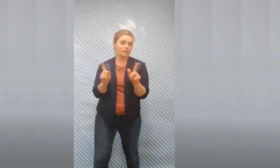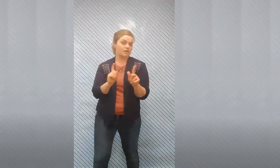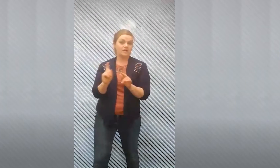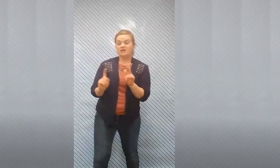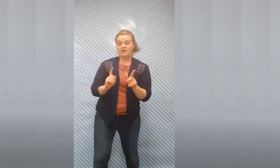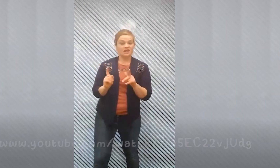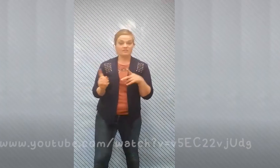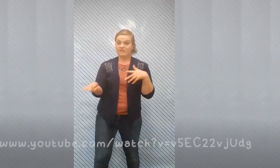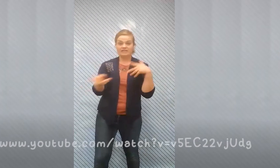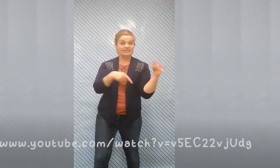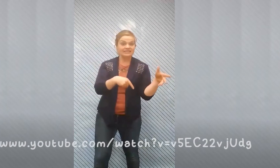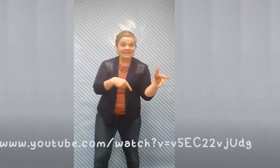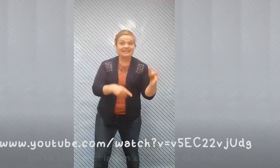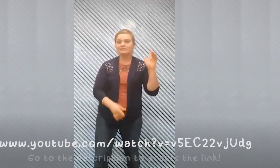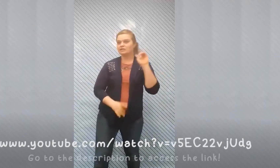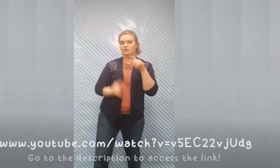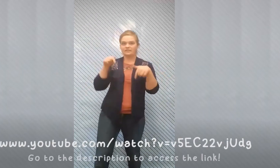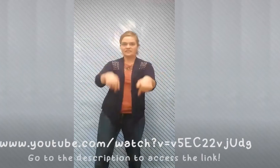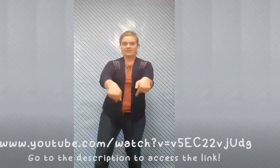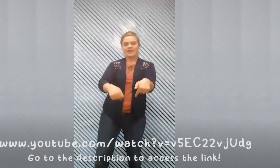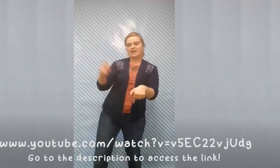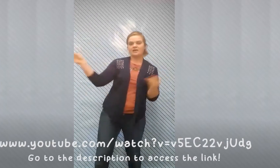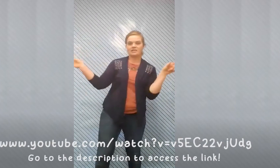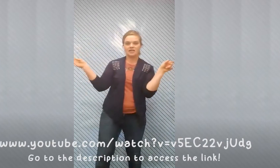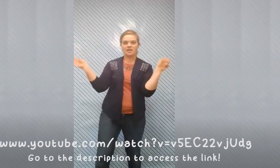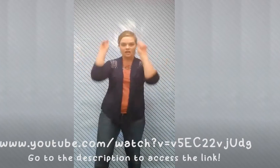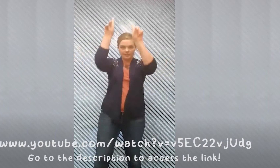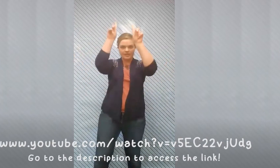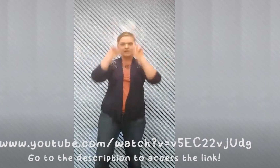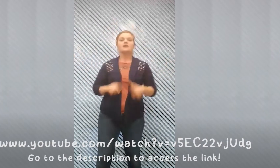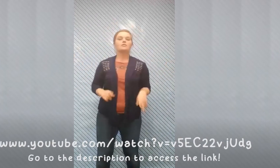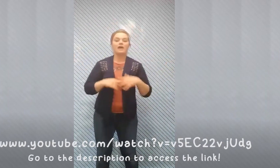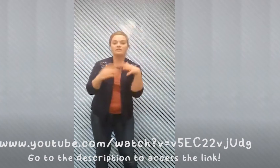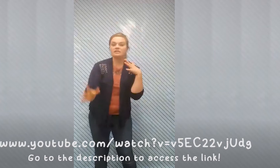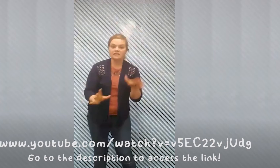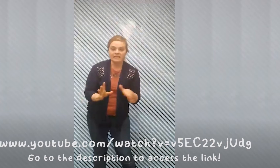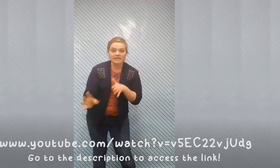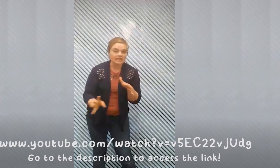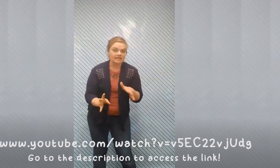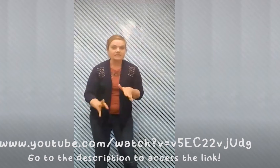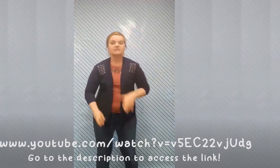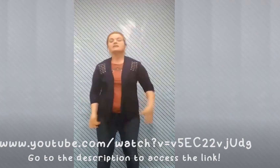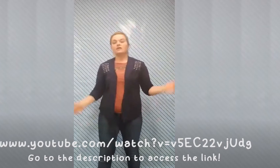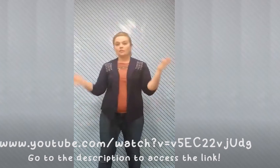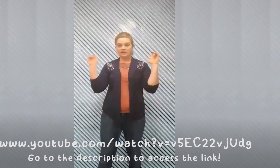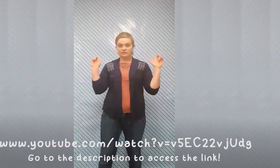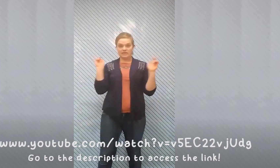uh find the link i'm not sure if it's down there here up there wherever the link is i want you to get